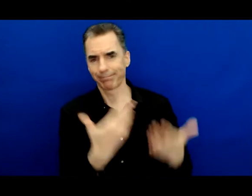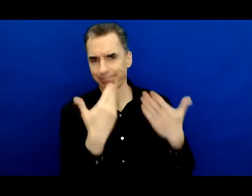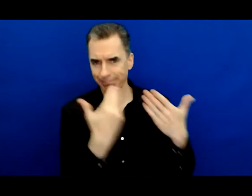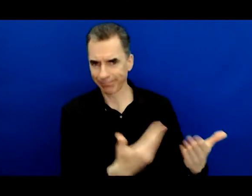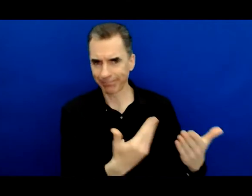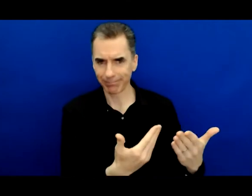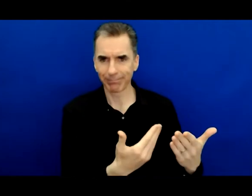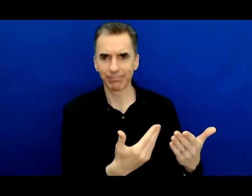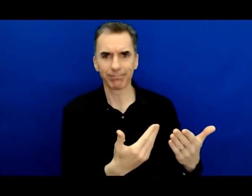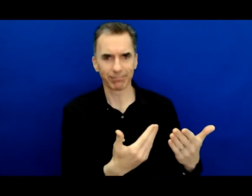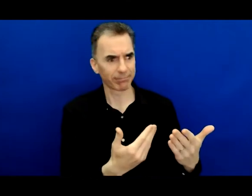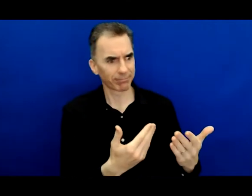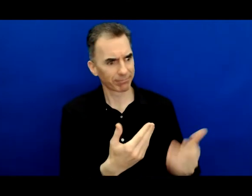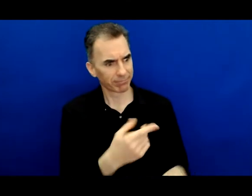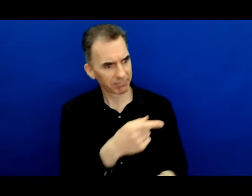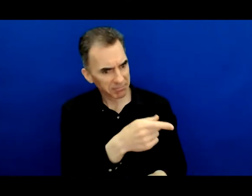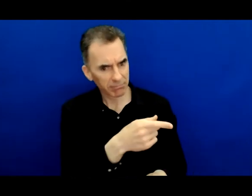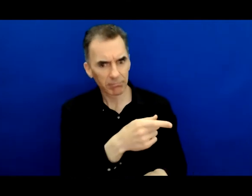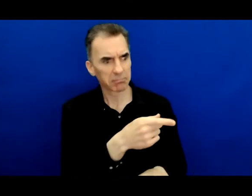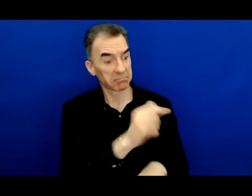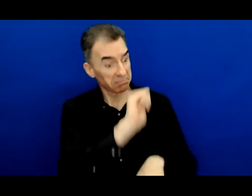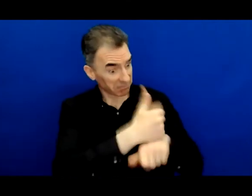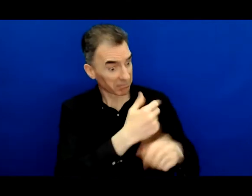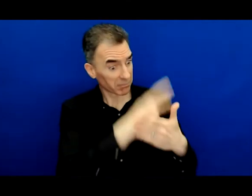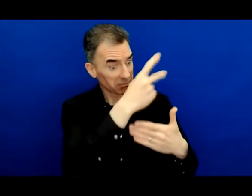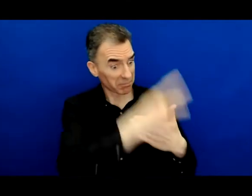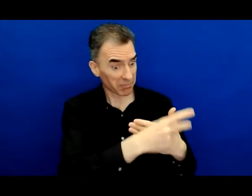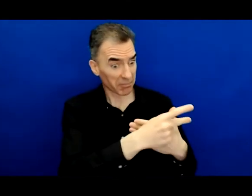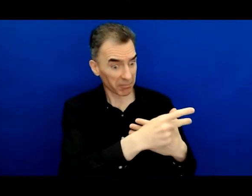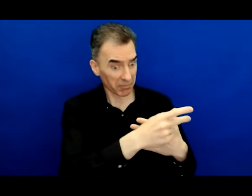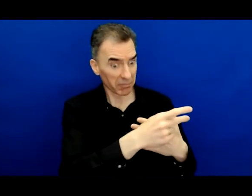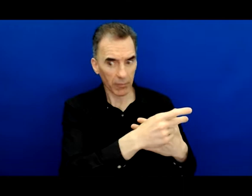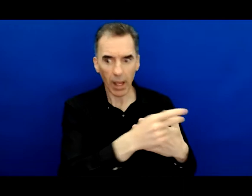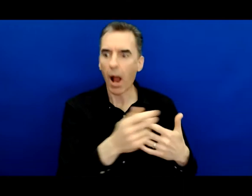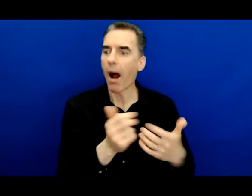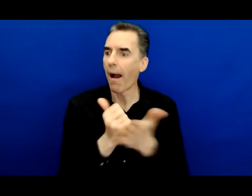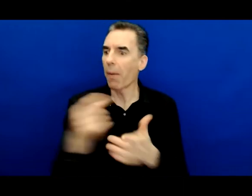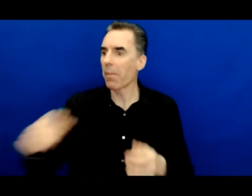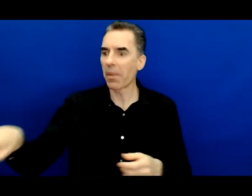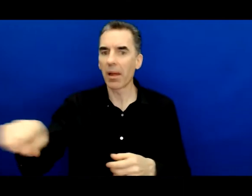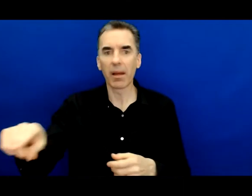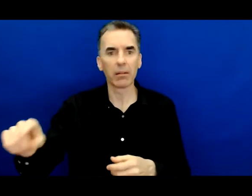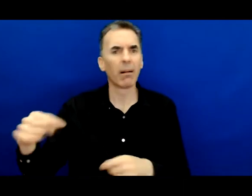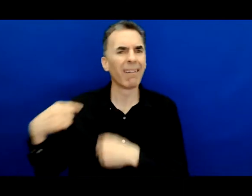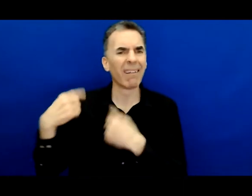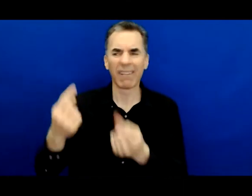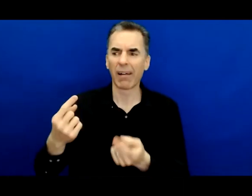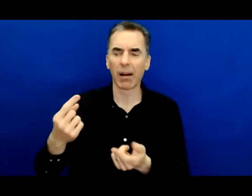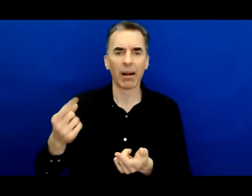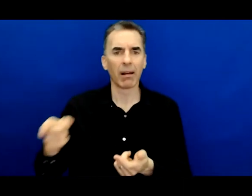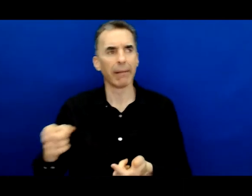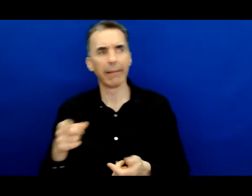you know, paving a path for students that have traditionally remained silent and, you know, out of shame